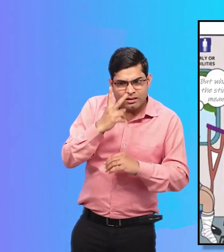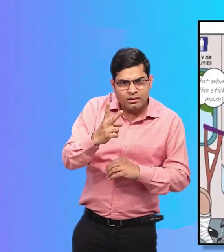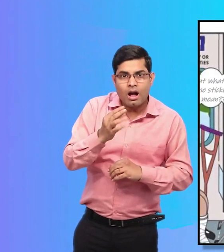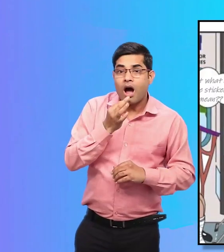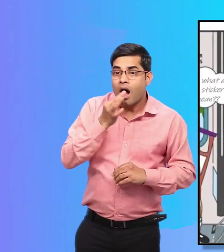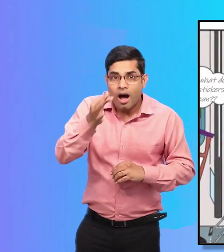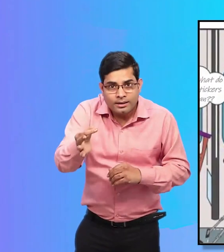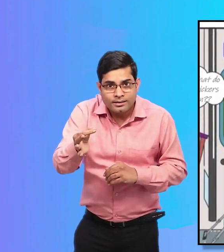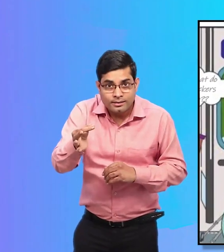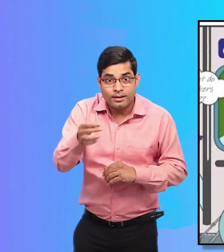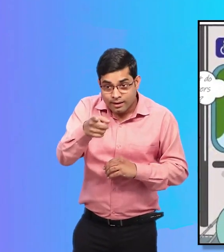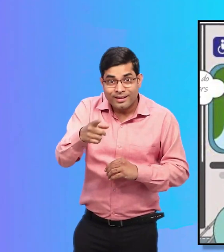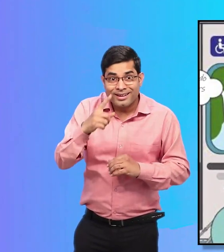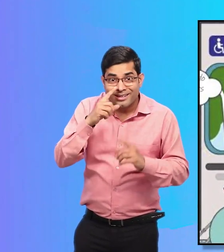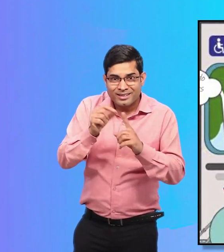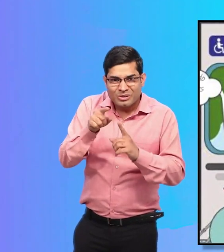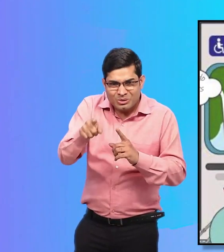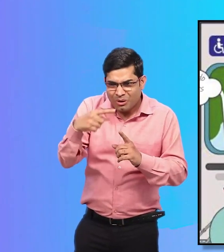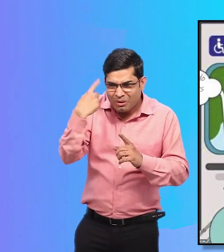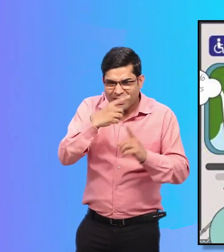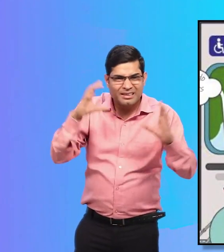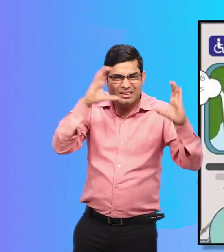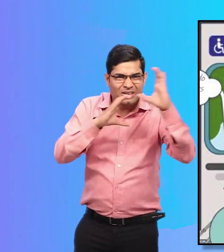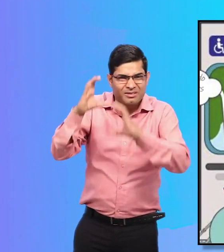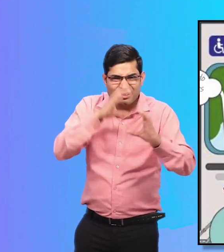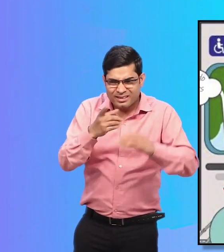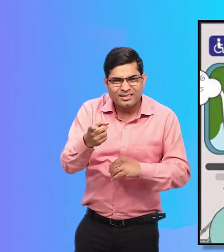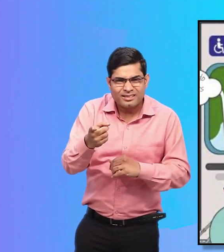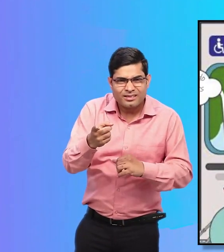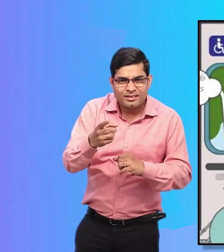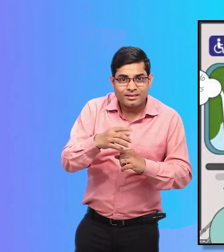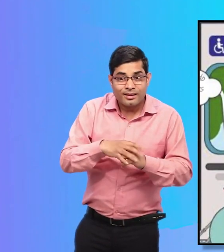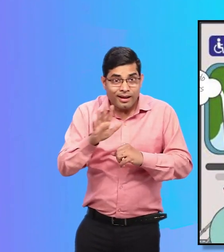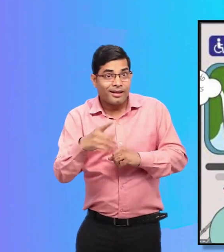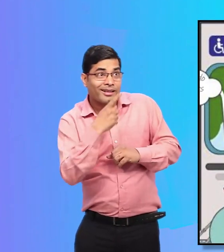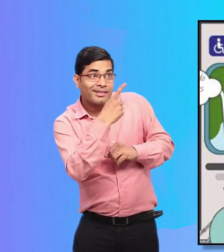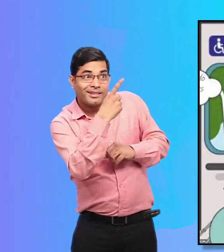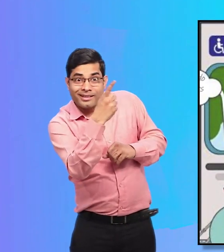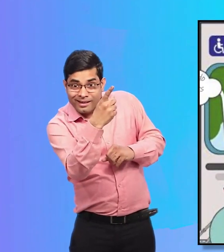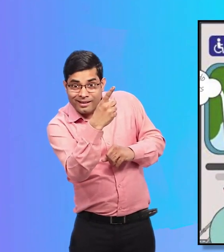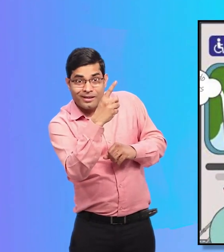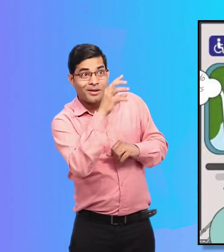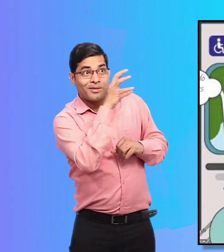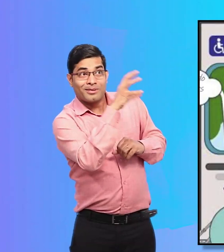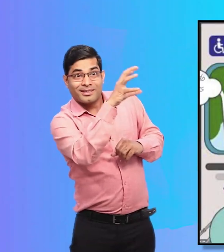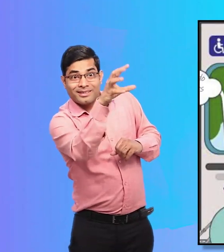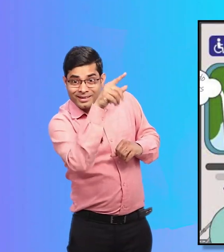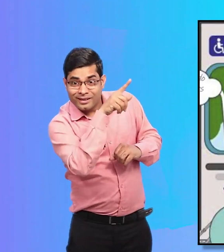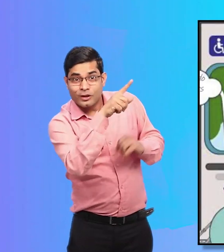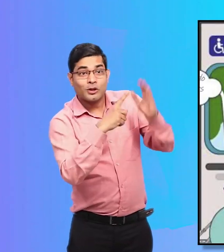and asks her Priya, you look confused. These stickers show that these seats